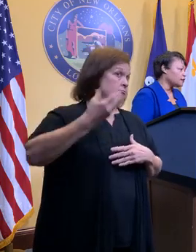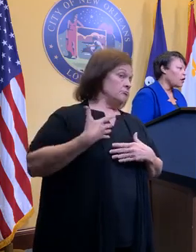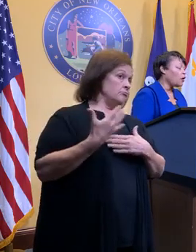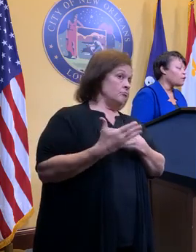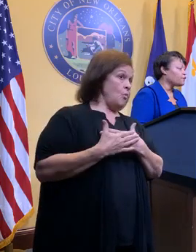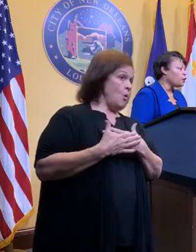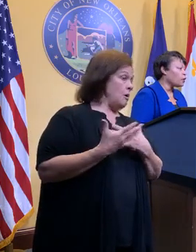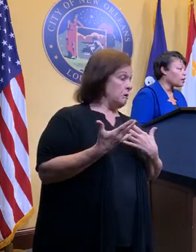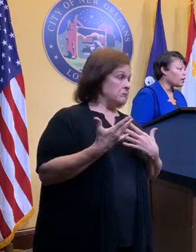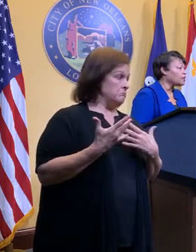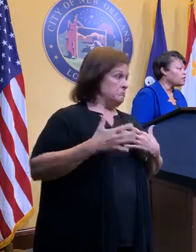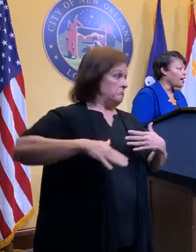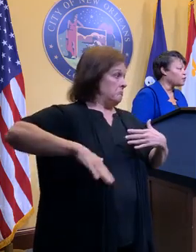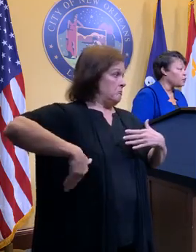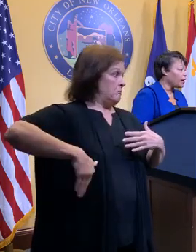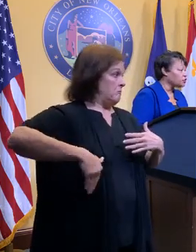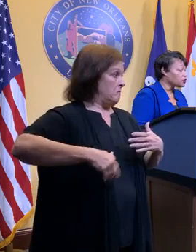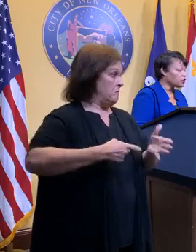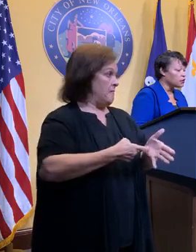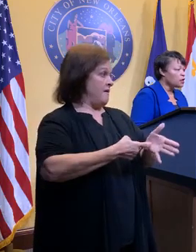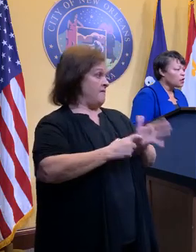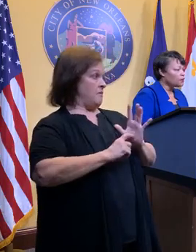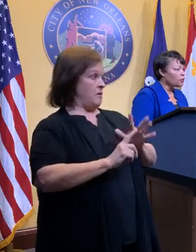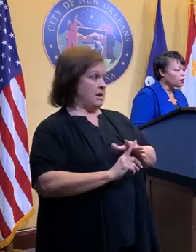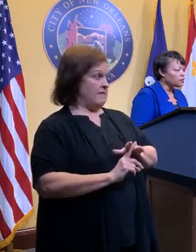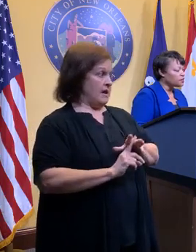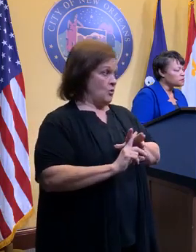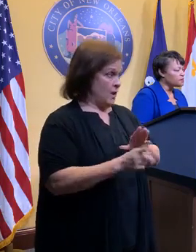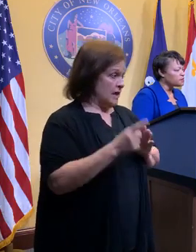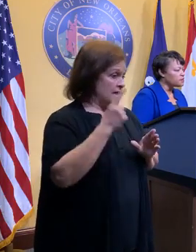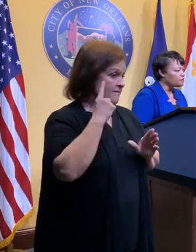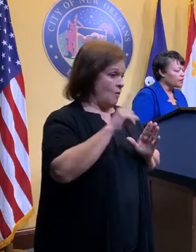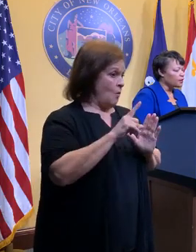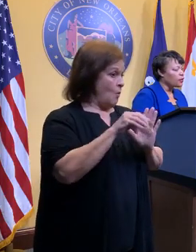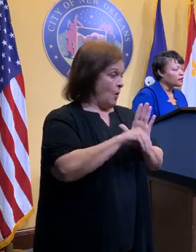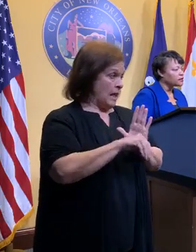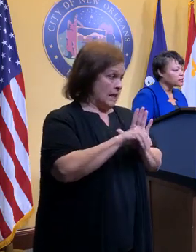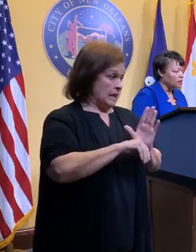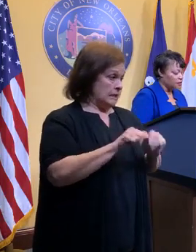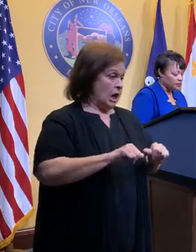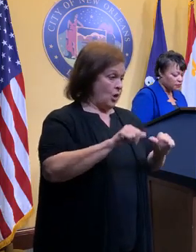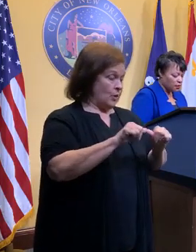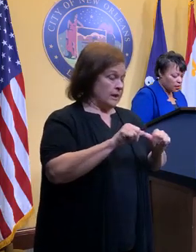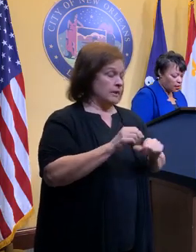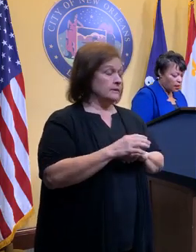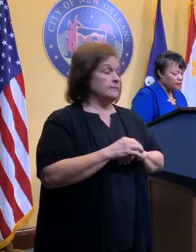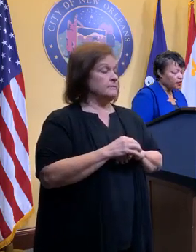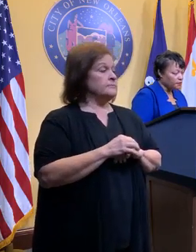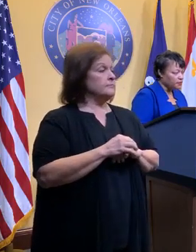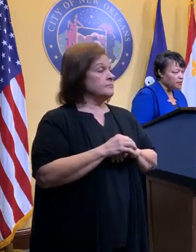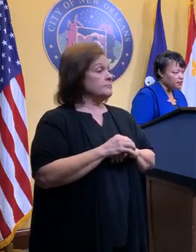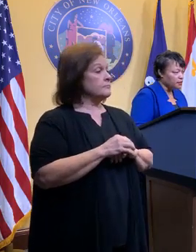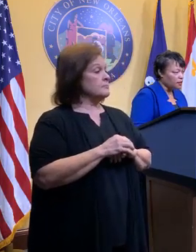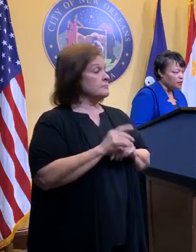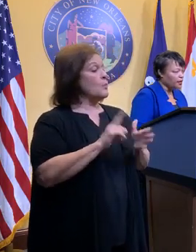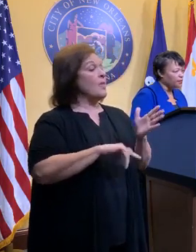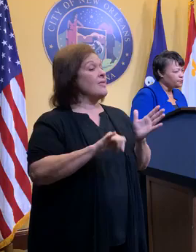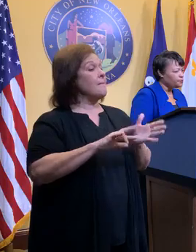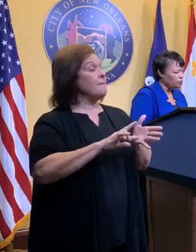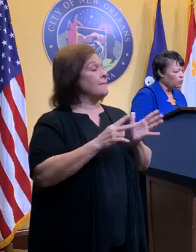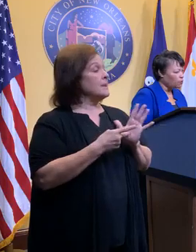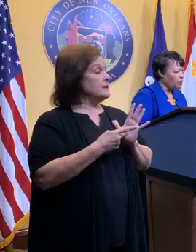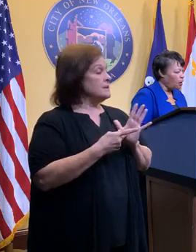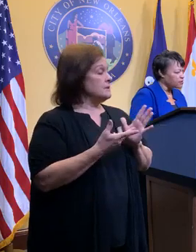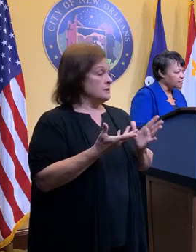it does not call for an evacuation of Orleans specific. What it does, it gives us